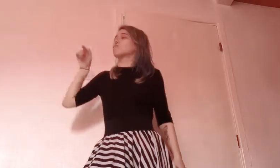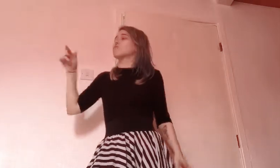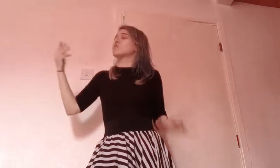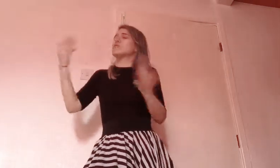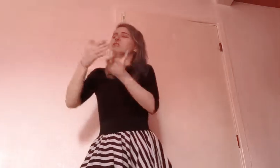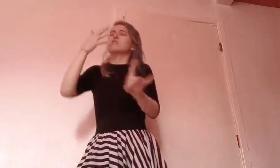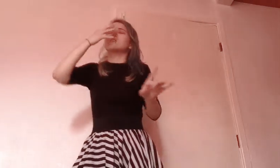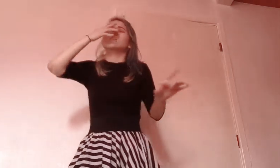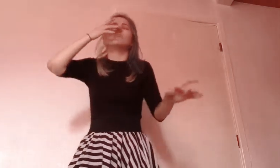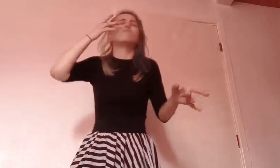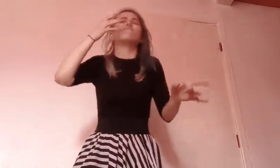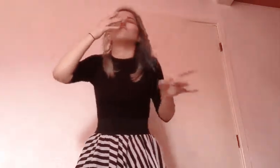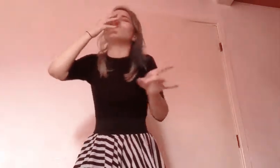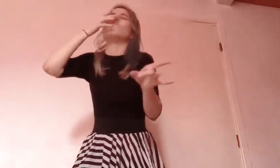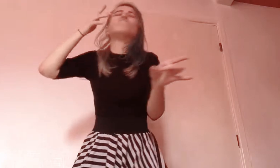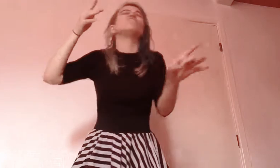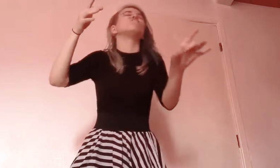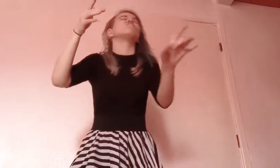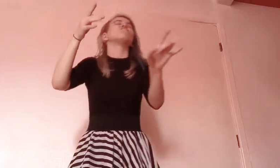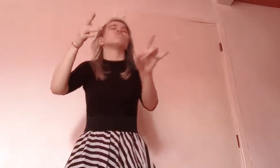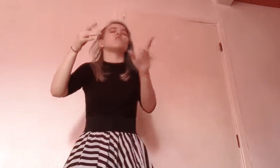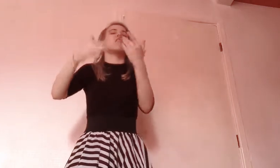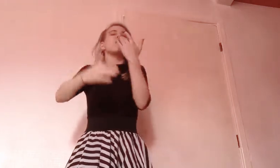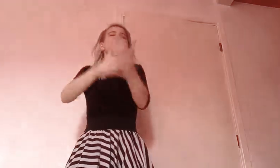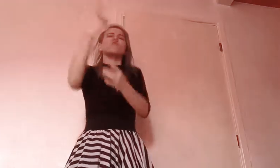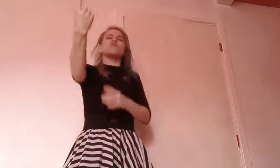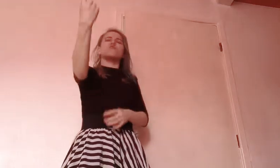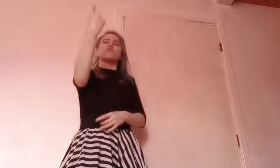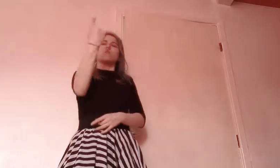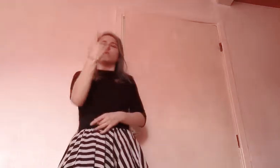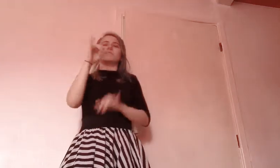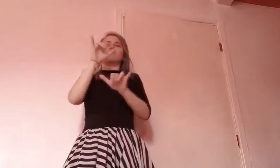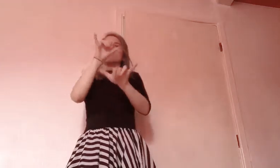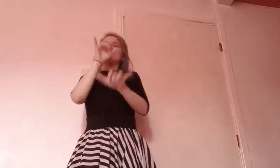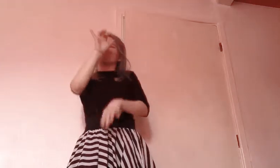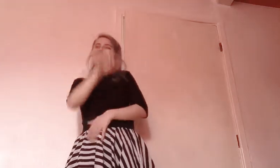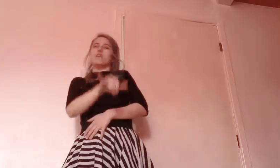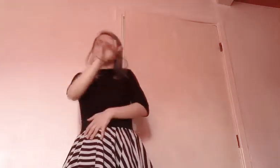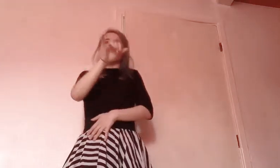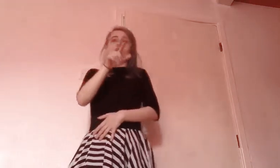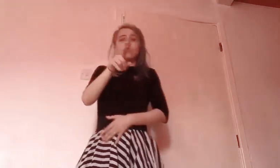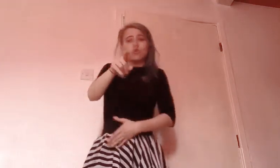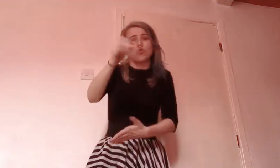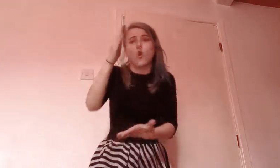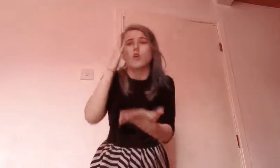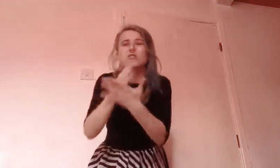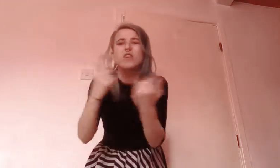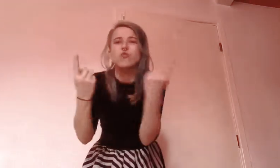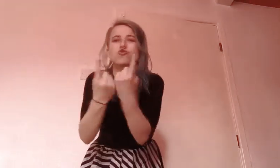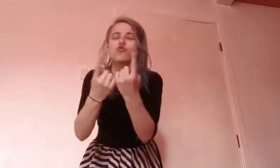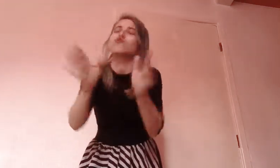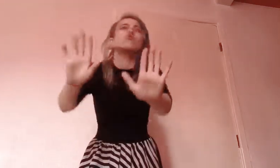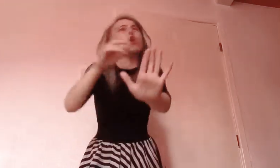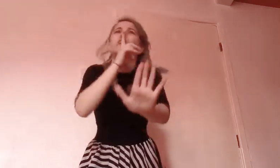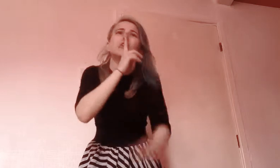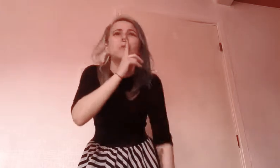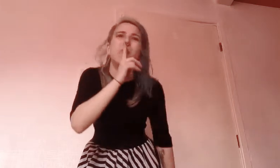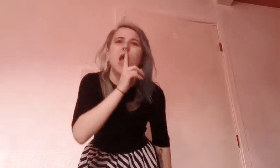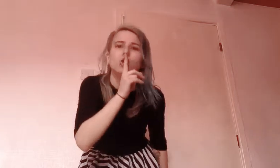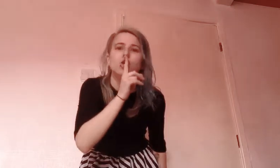We don't deal with outsiders very well They say newcomers have a certain smell Yeah, trust issues, not dimension